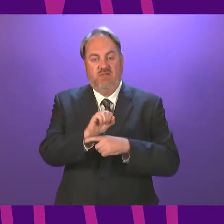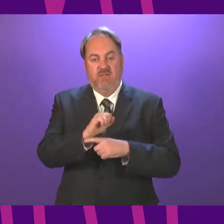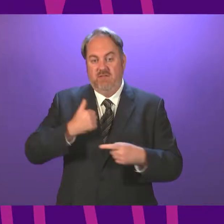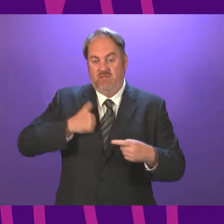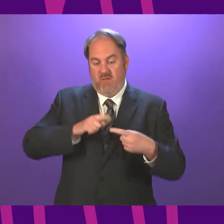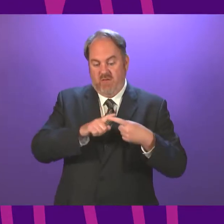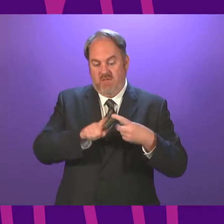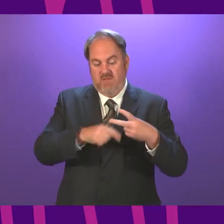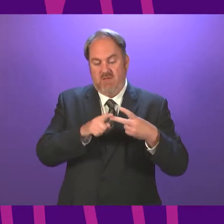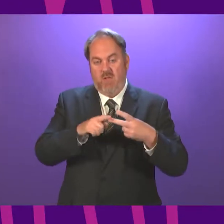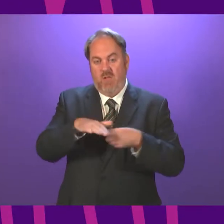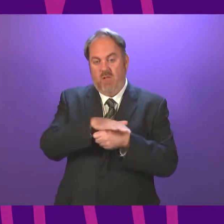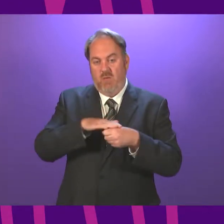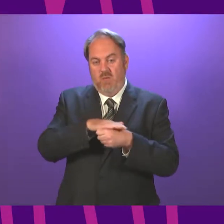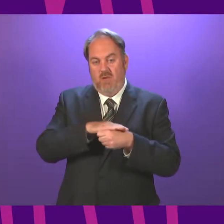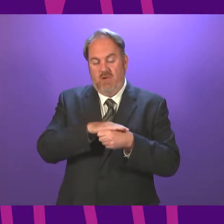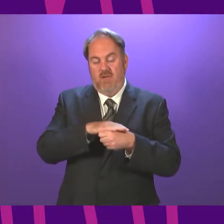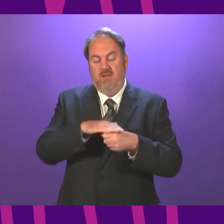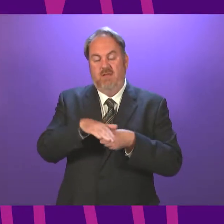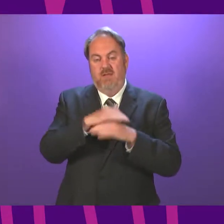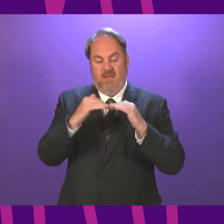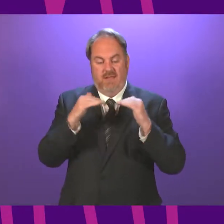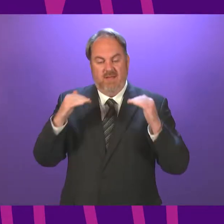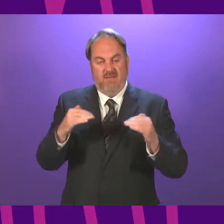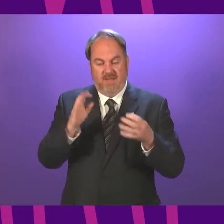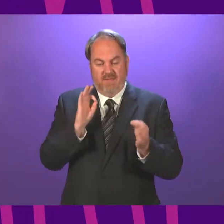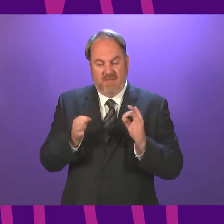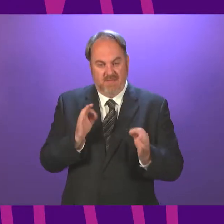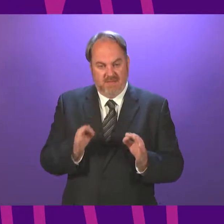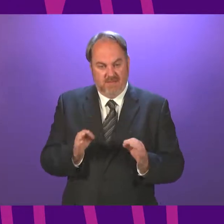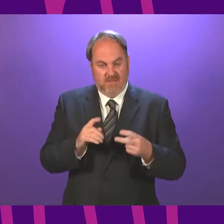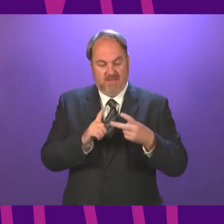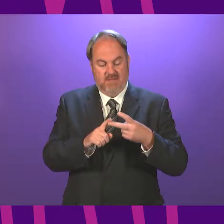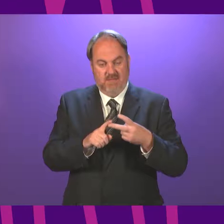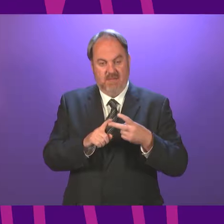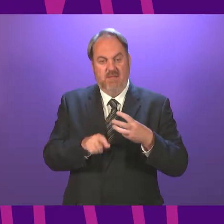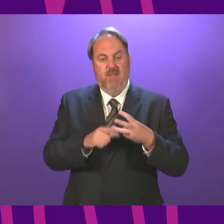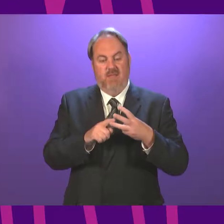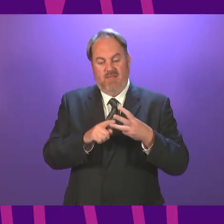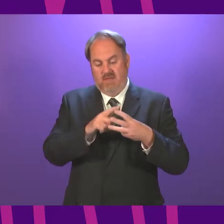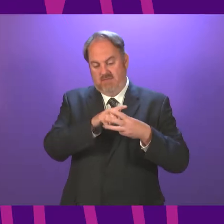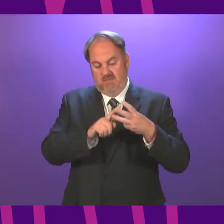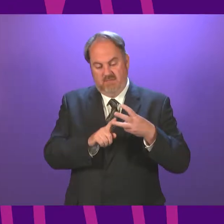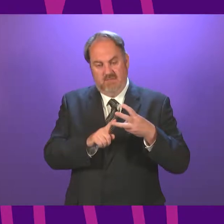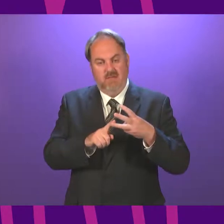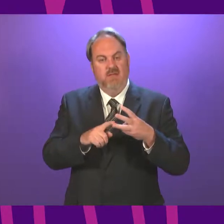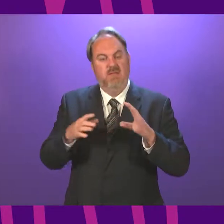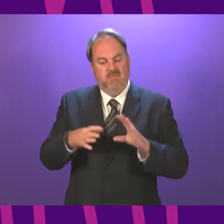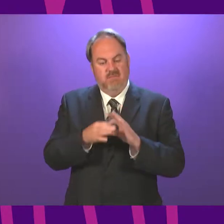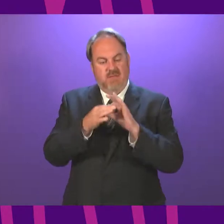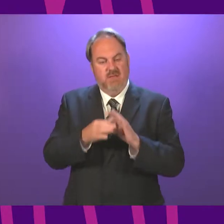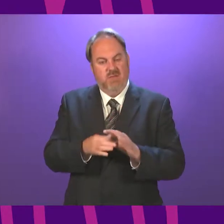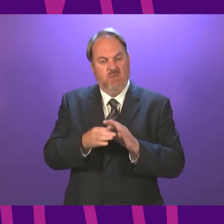Local Level Scotland Amendment No. 25 Regulations 2021. These regulations amend the Health Protection Coronavirus